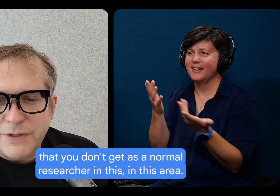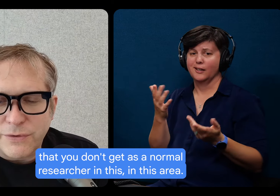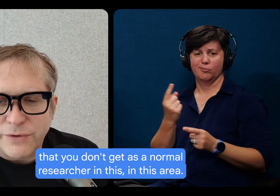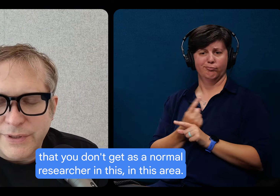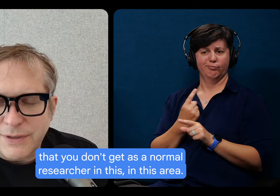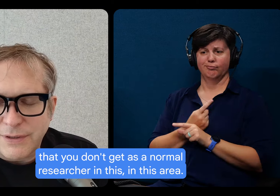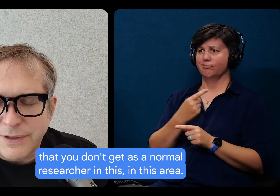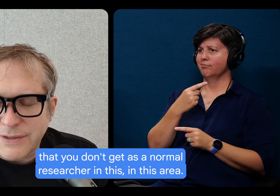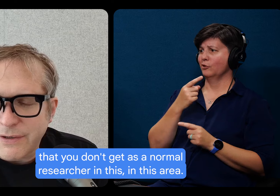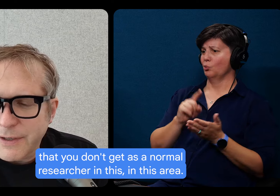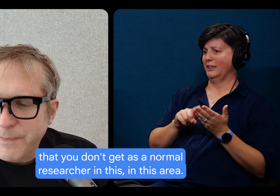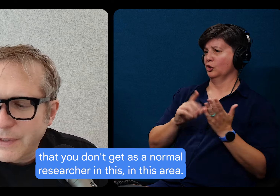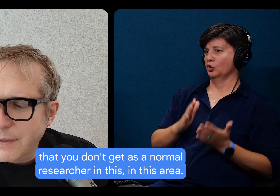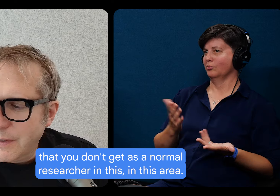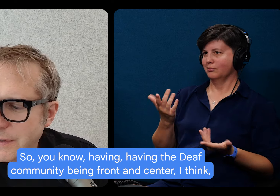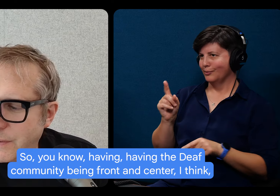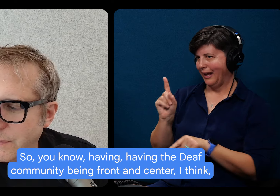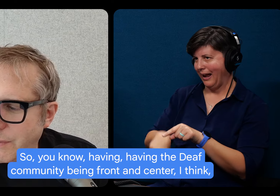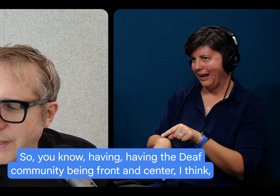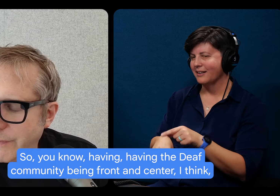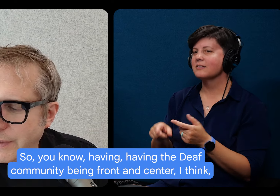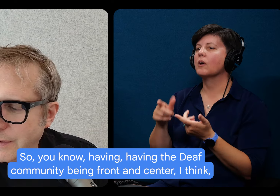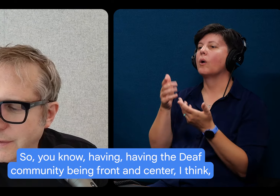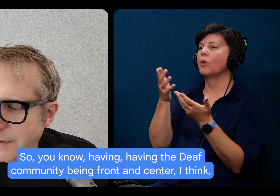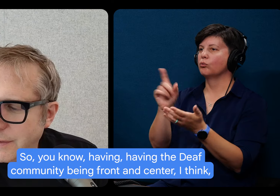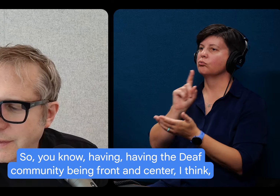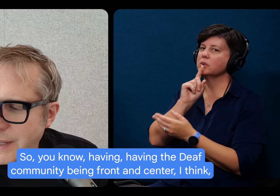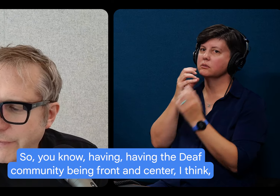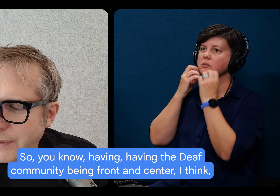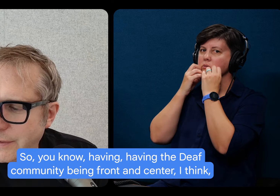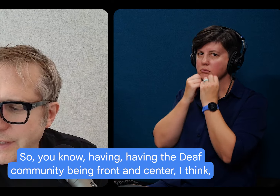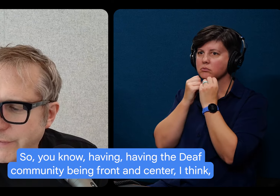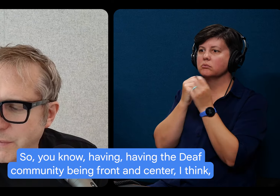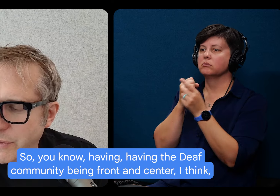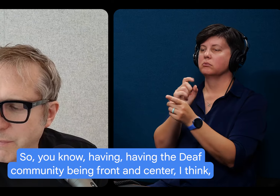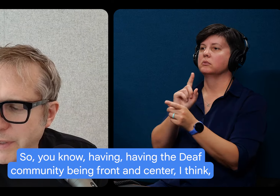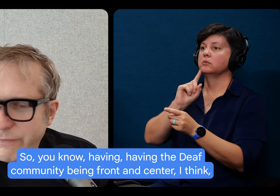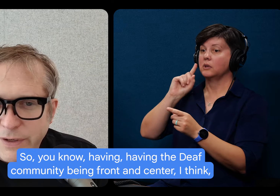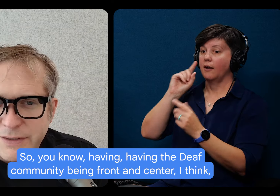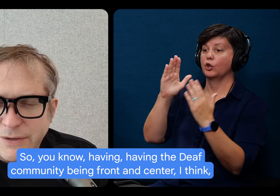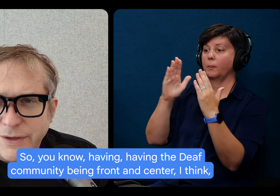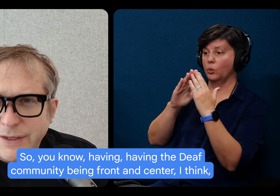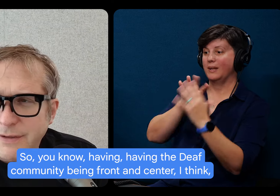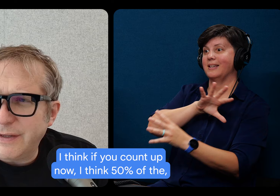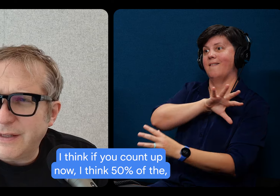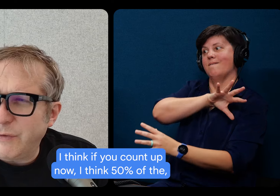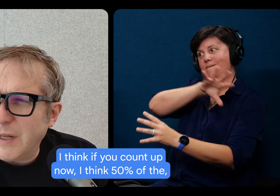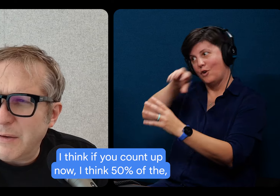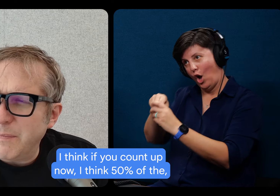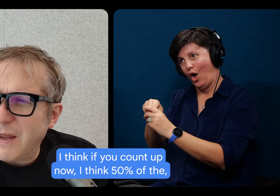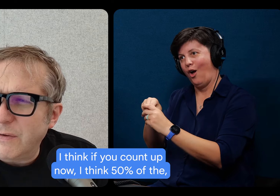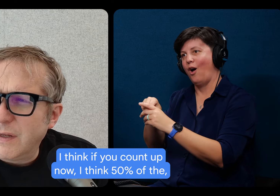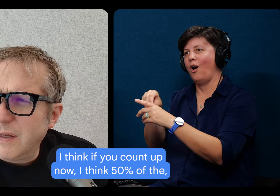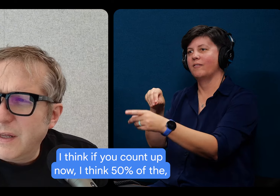researcher in this, in this area. So, you know, having, having the deaf community being front and center, I think, I think if